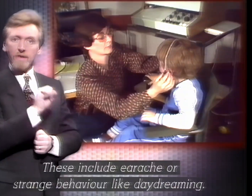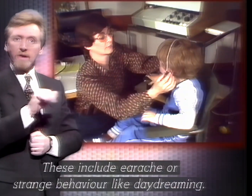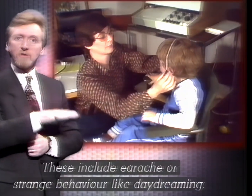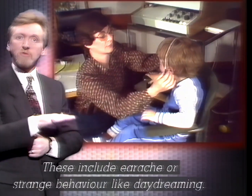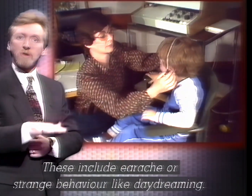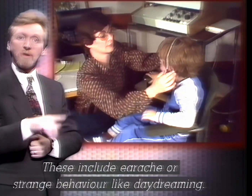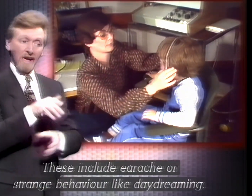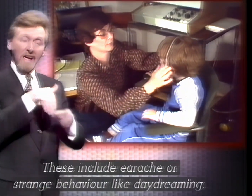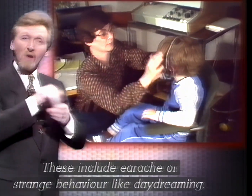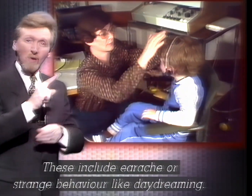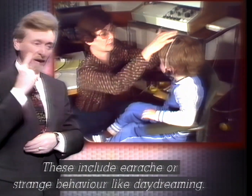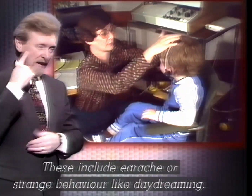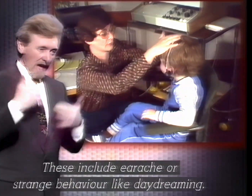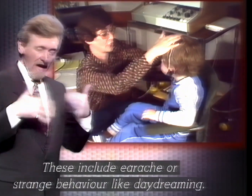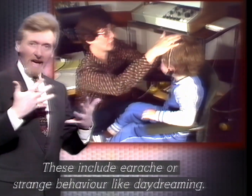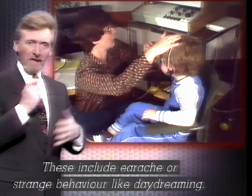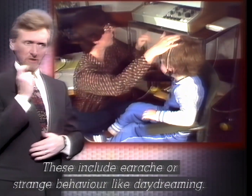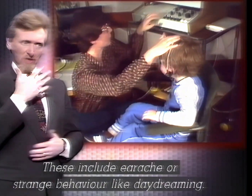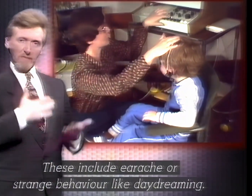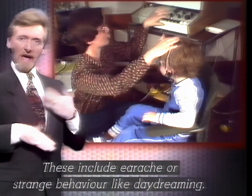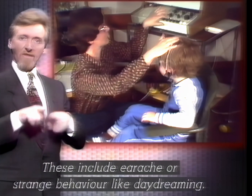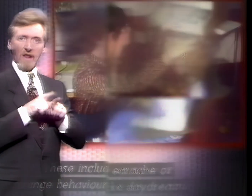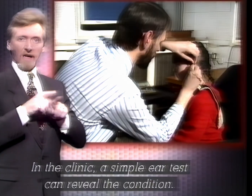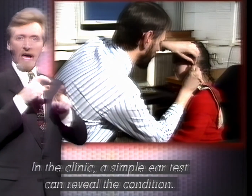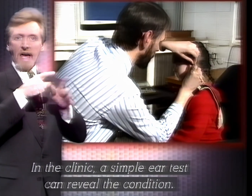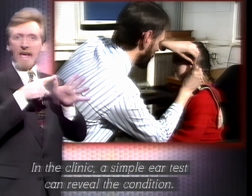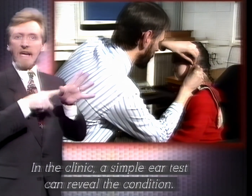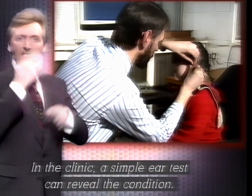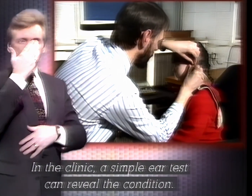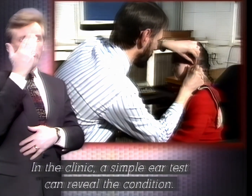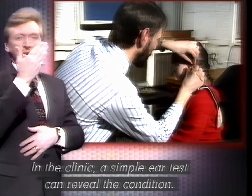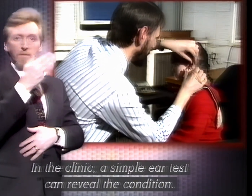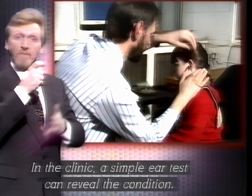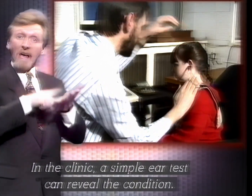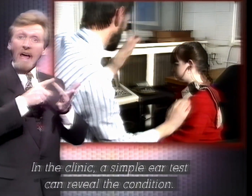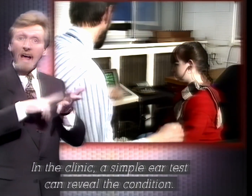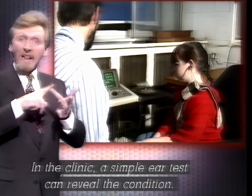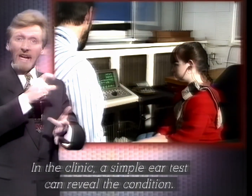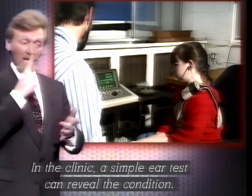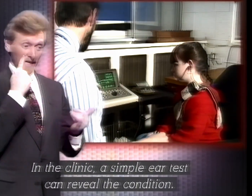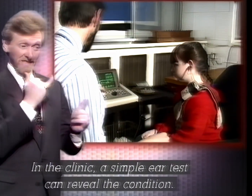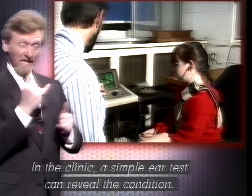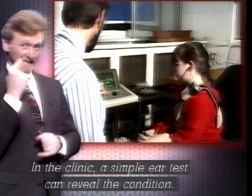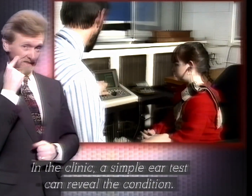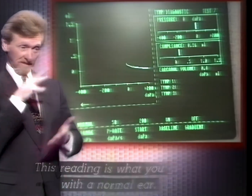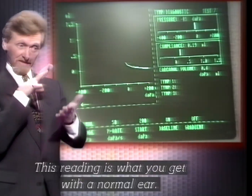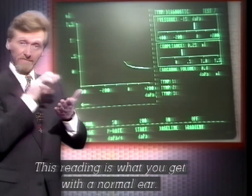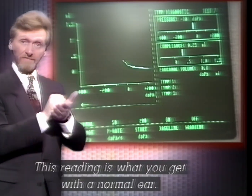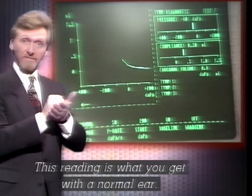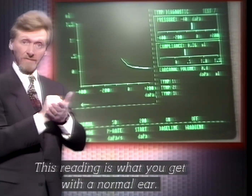include earache or strange behaviour like daydreaming. In the clinic, a simple ear test can reveal the condition. This reading is